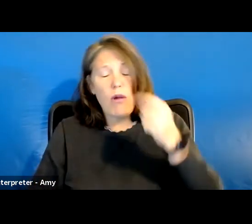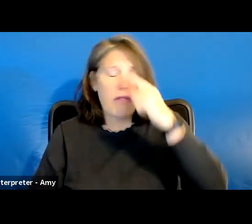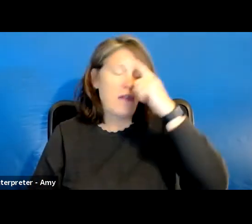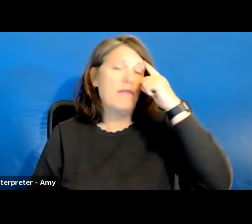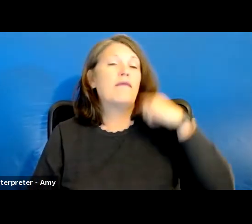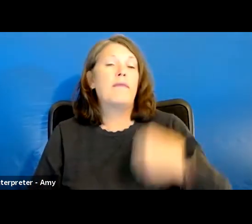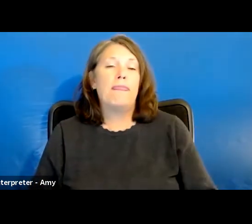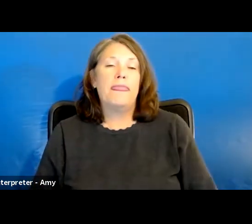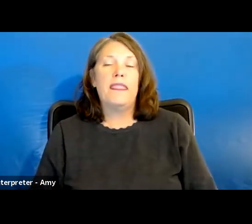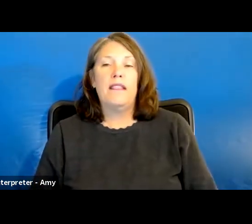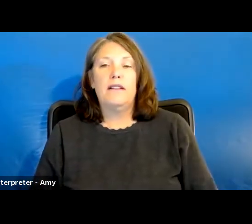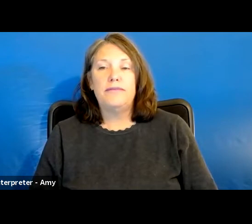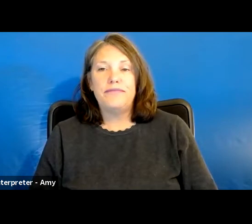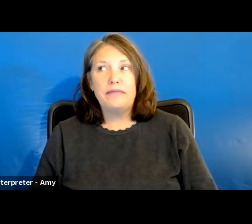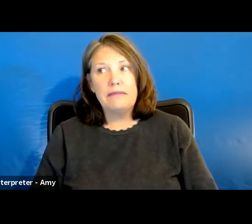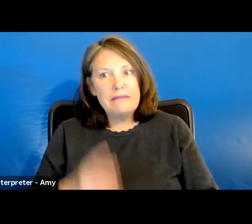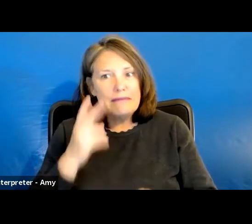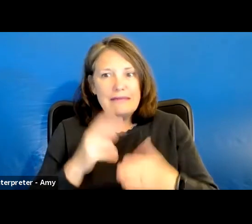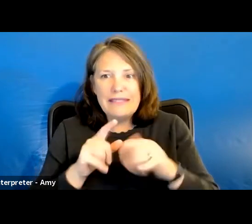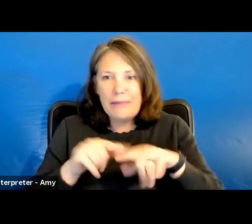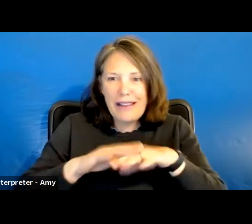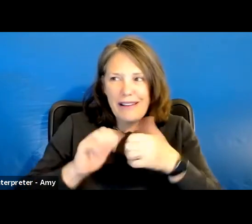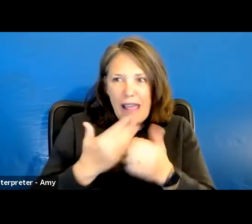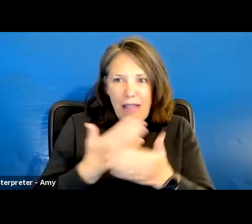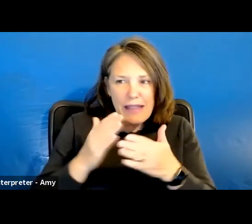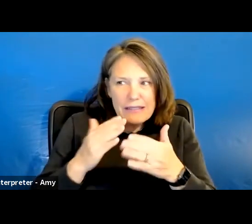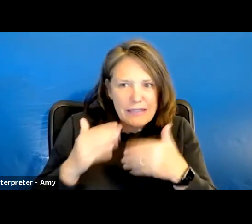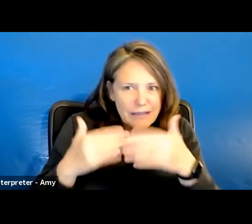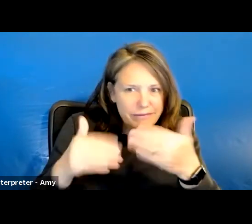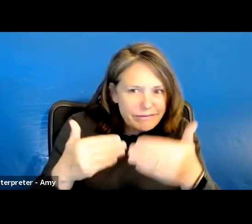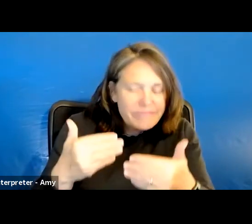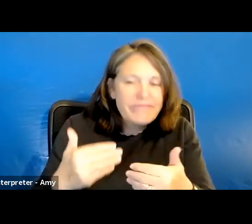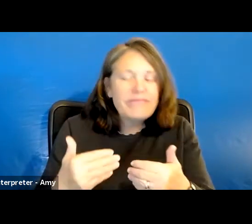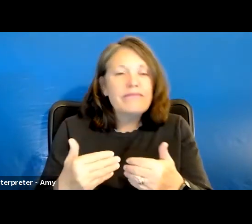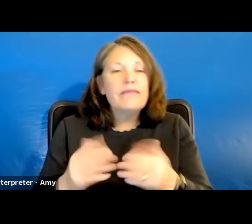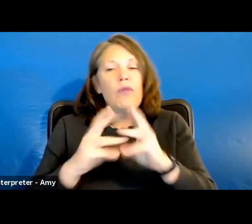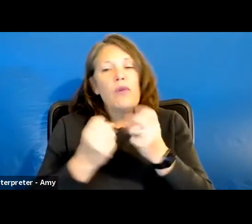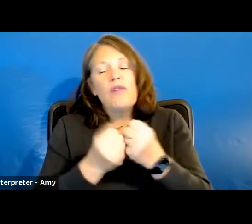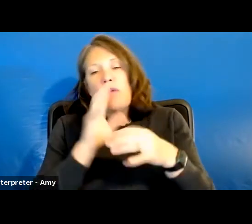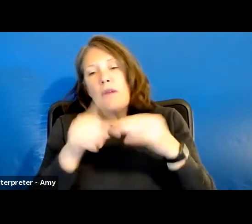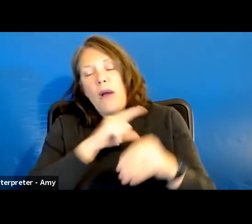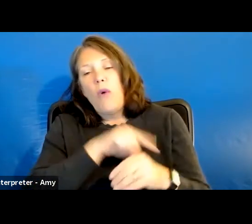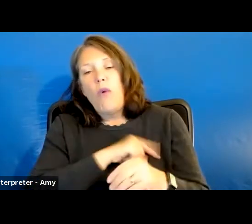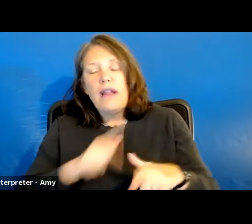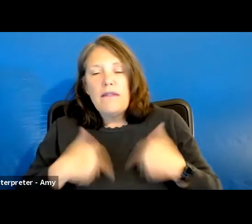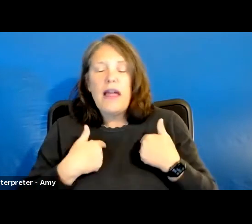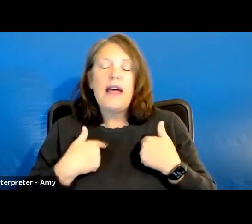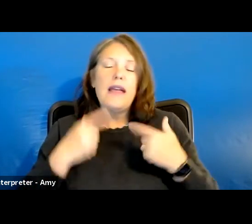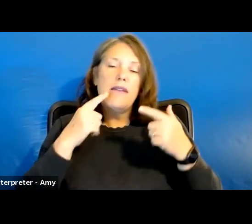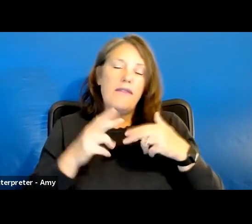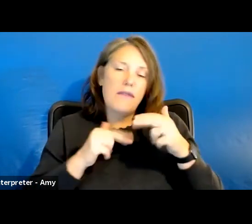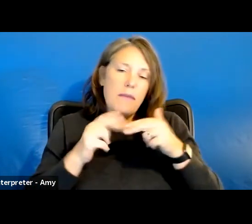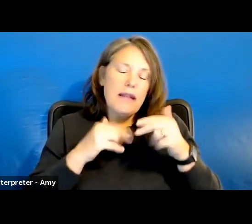how things move forward. So the workshops focus on quality of life, building self-determination,